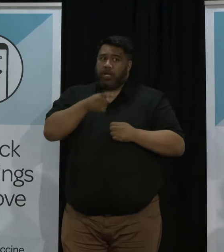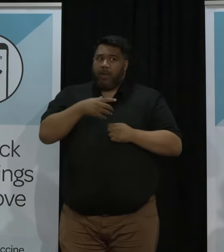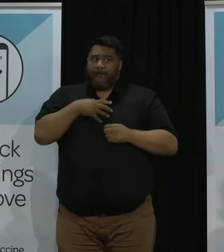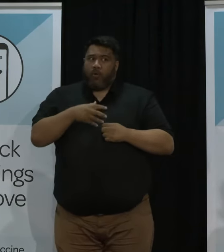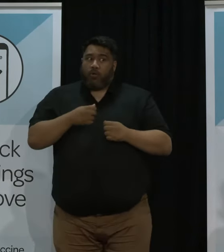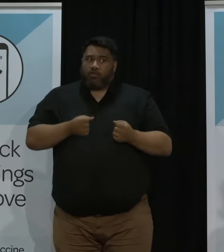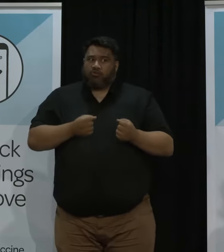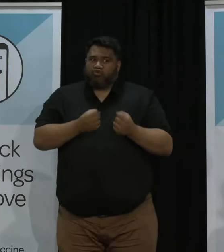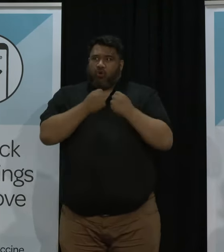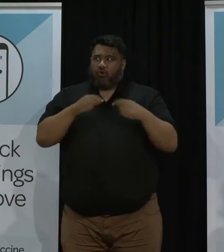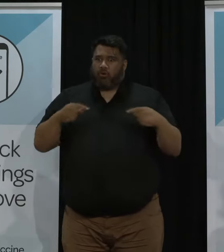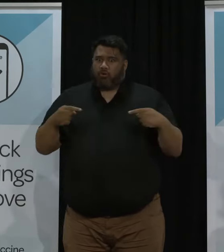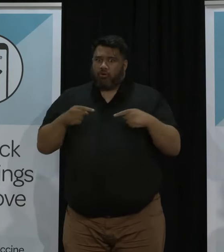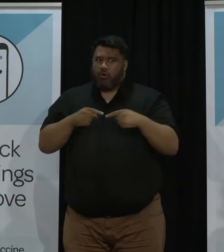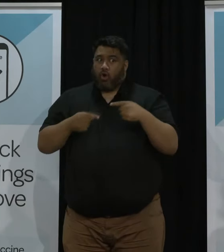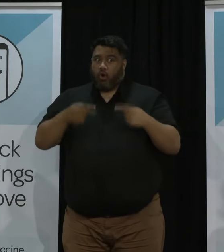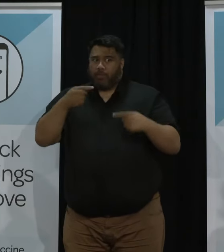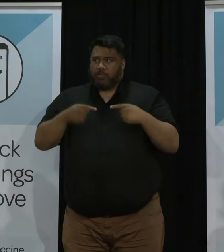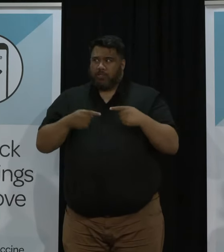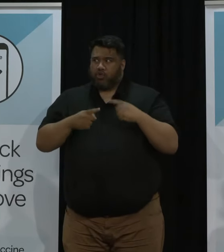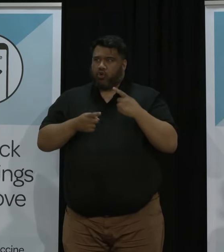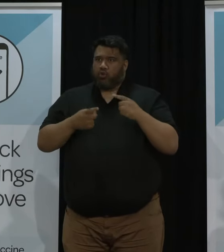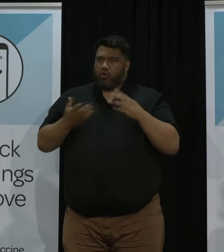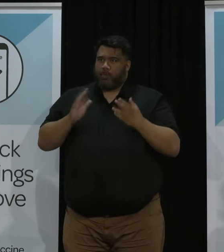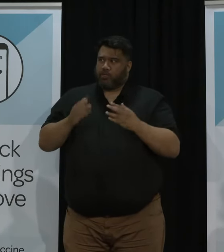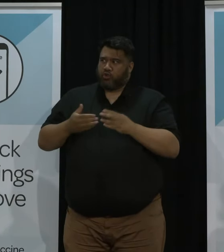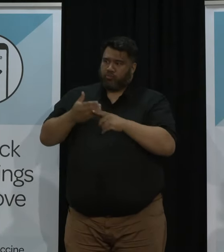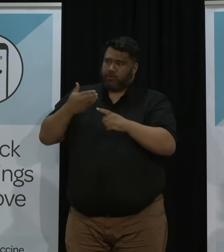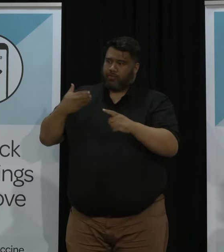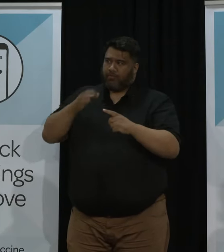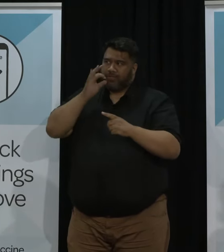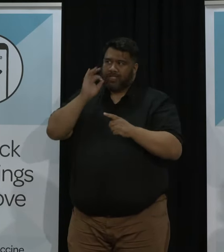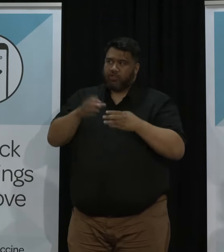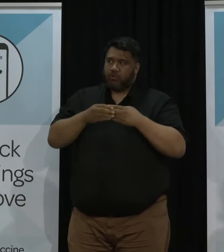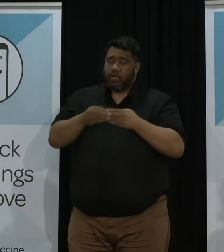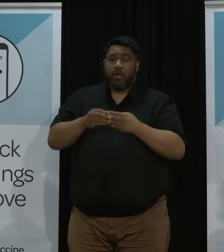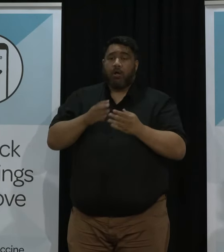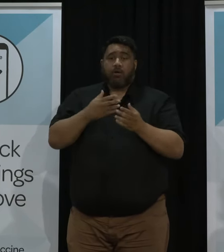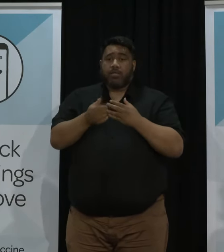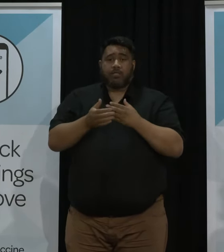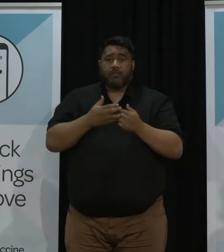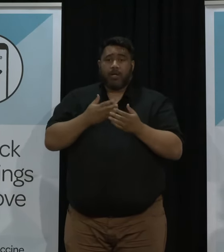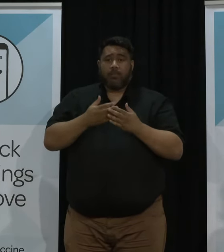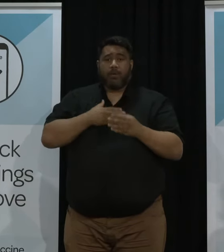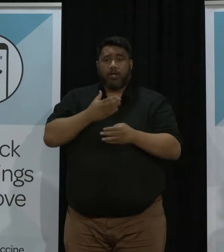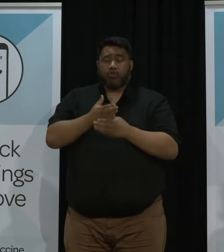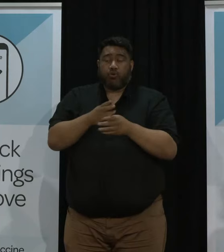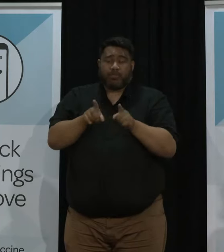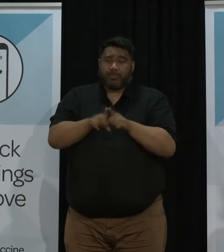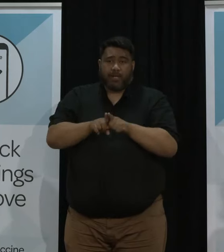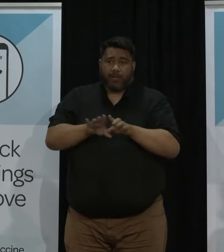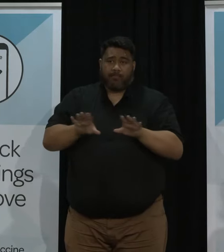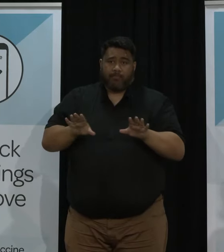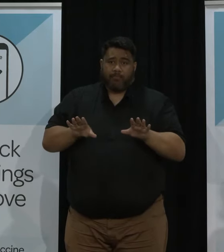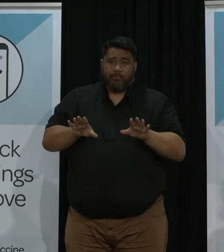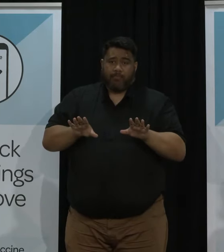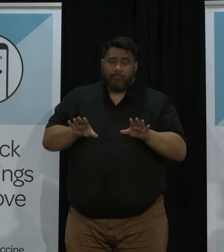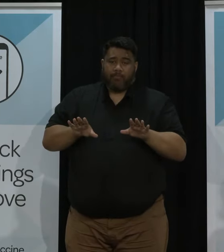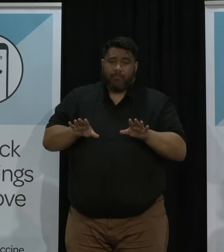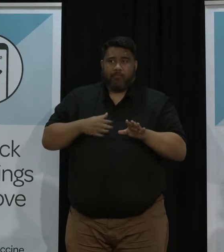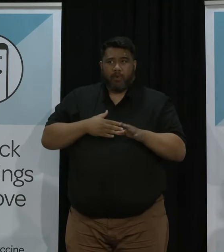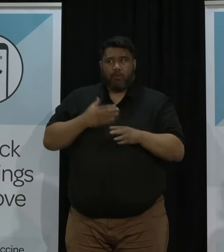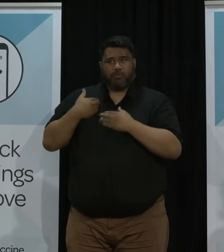Again, I've treated every opposition leader exactly the same and I'll continue to do so It doesn't change my job and what I have a